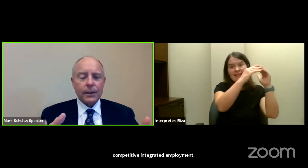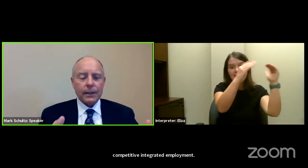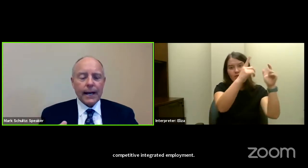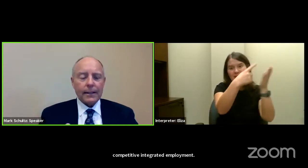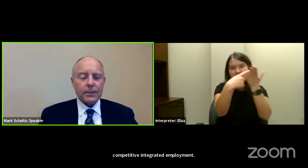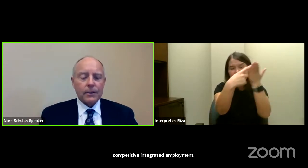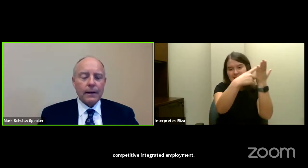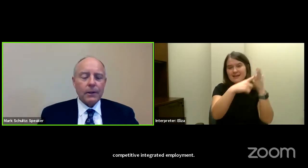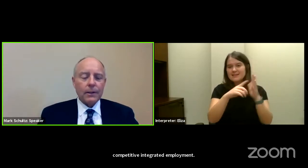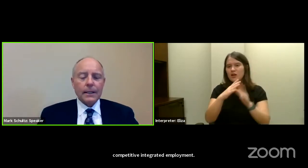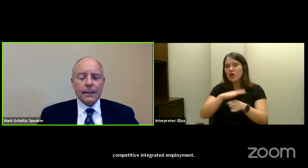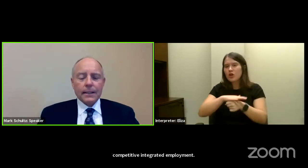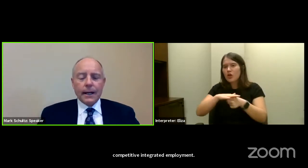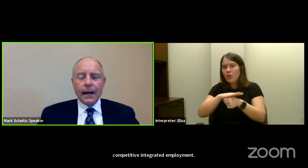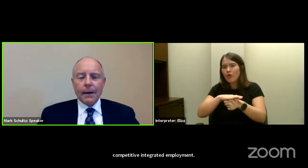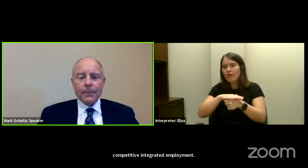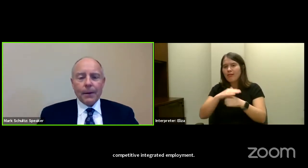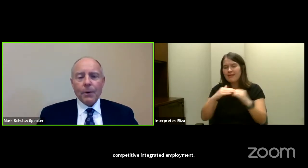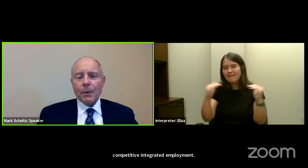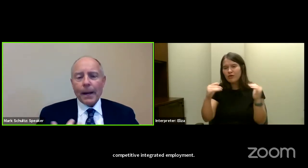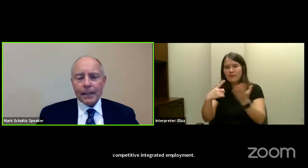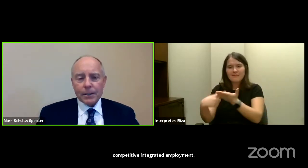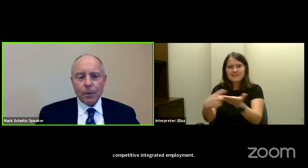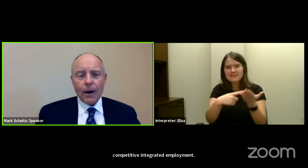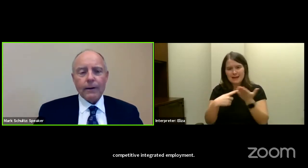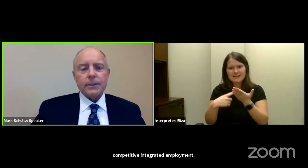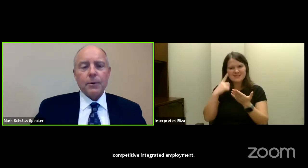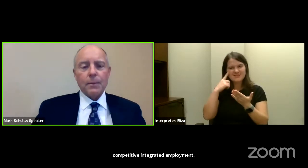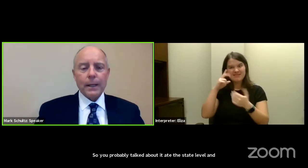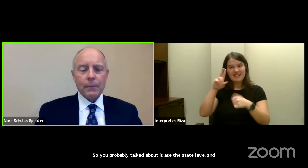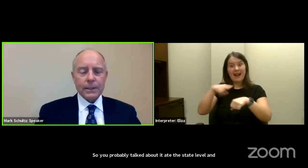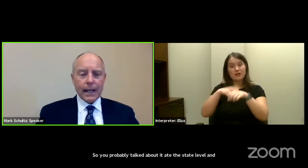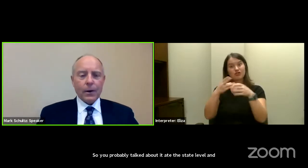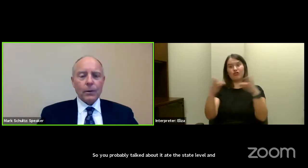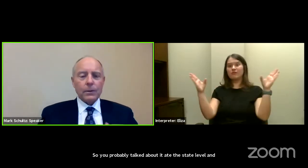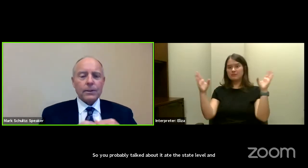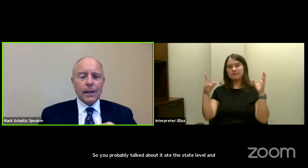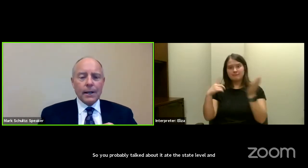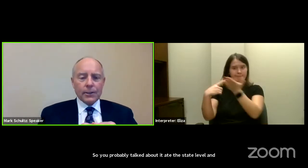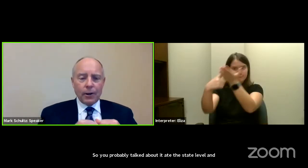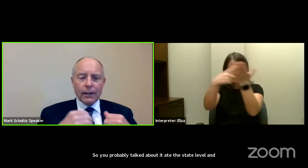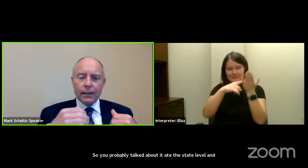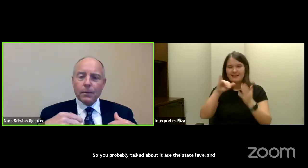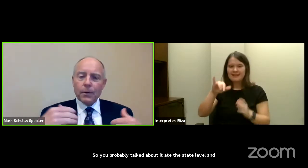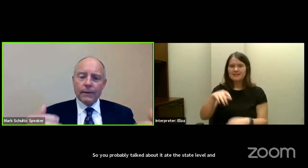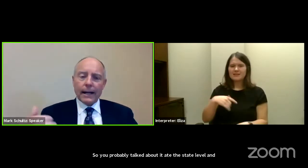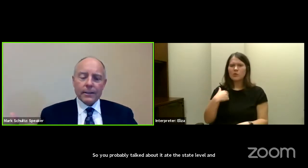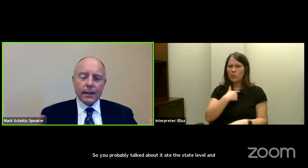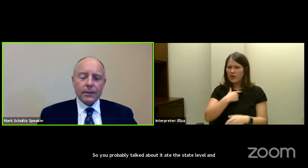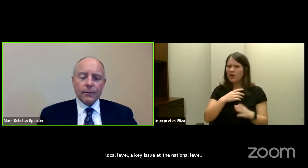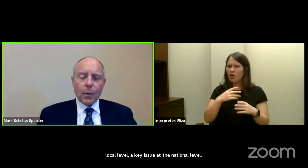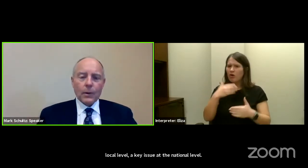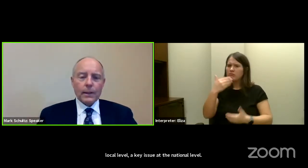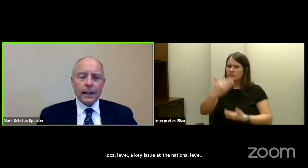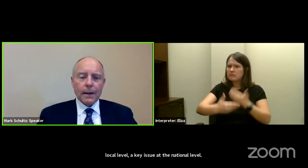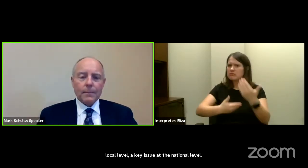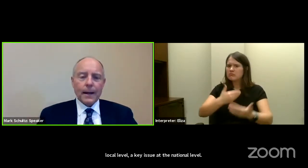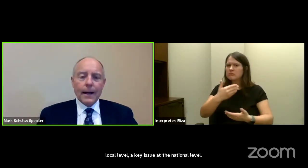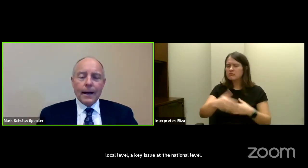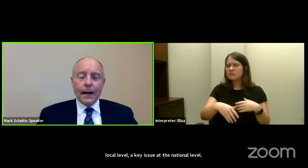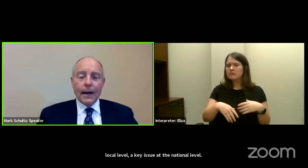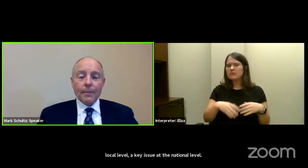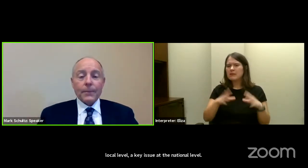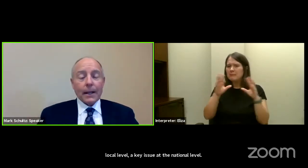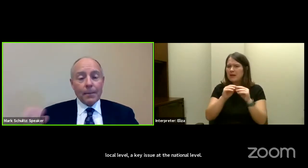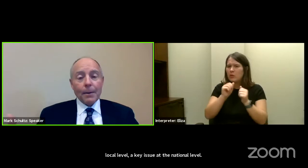key issue at the national level. And we were making some progress. were meeting with stakeholders, starting to move that discussion forward to